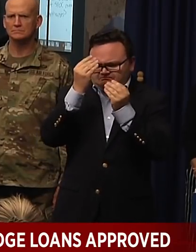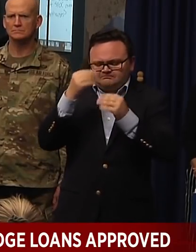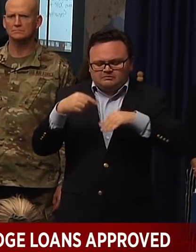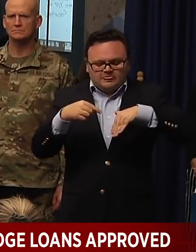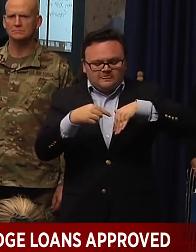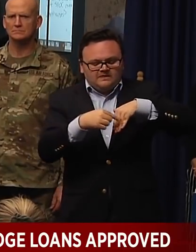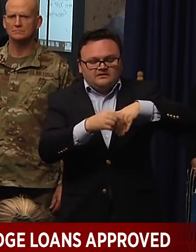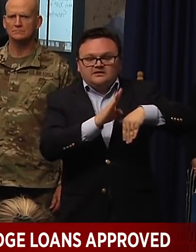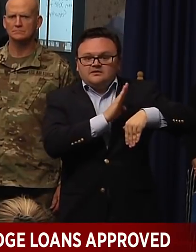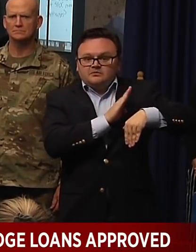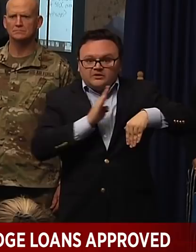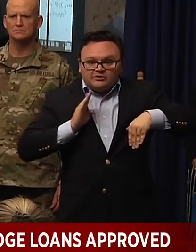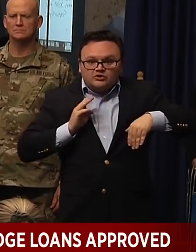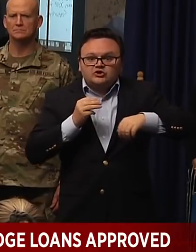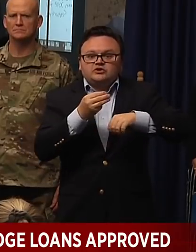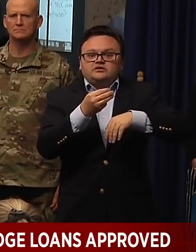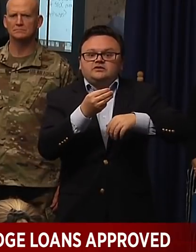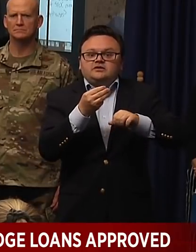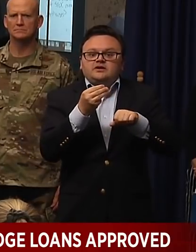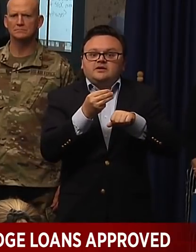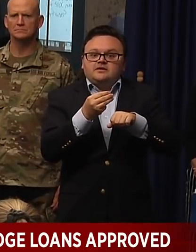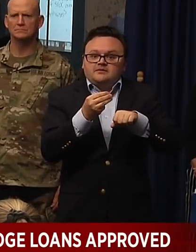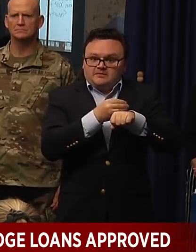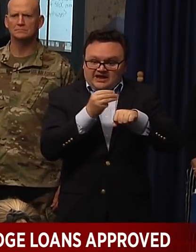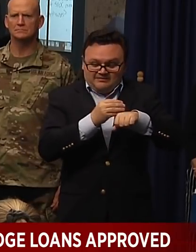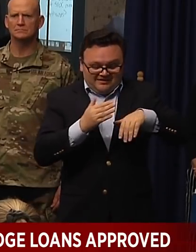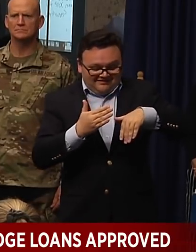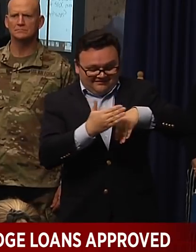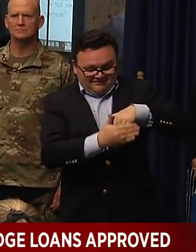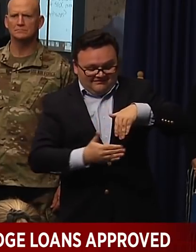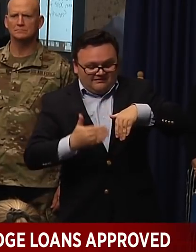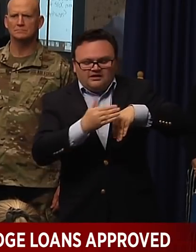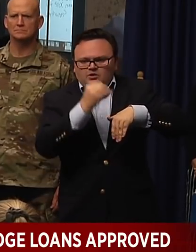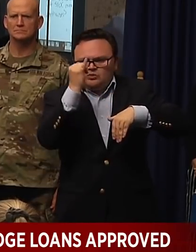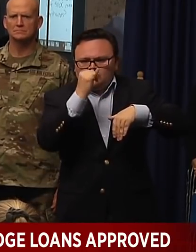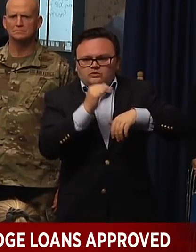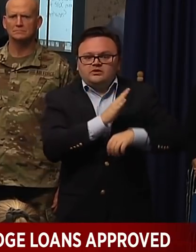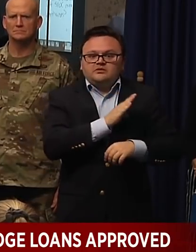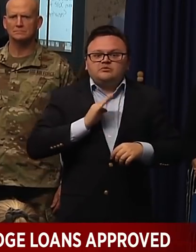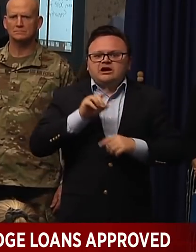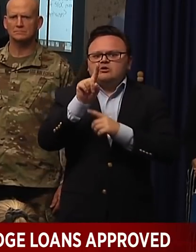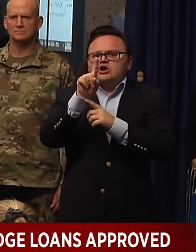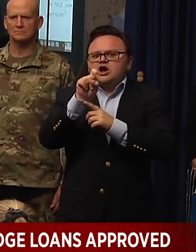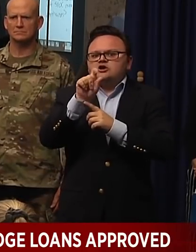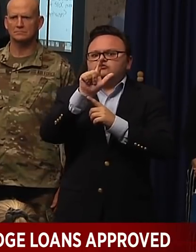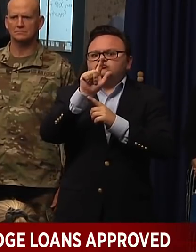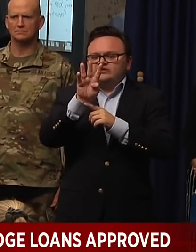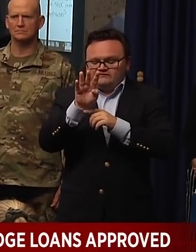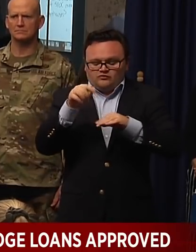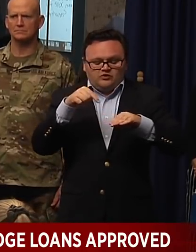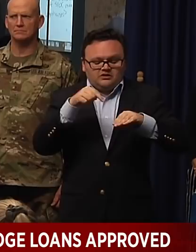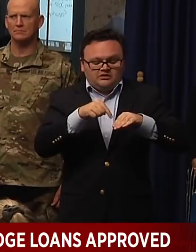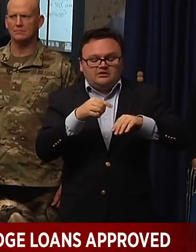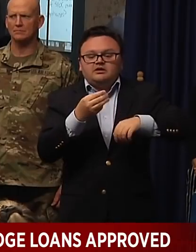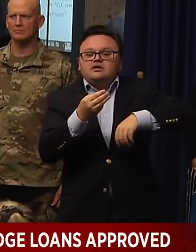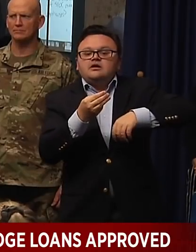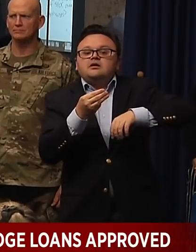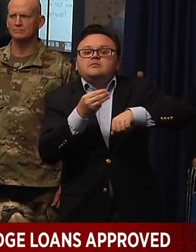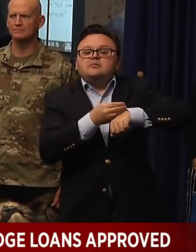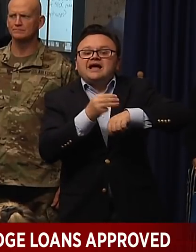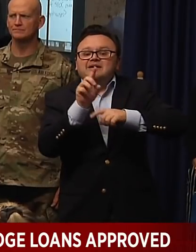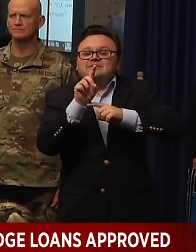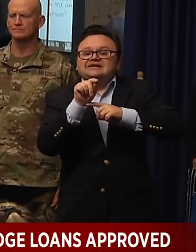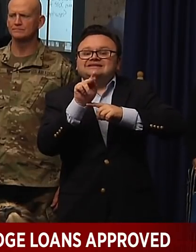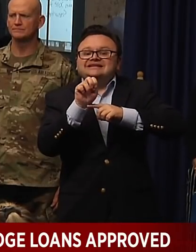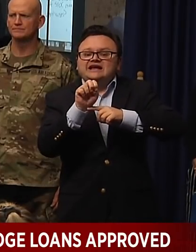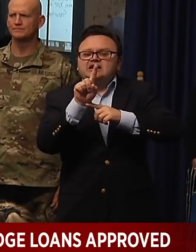continues to be the hot spot. You have 124 total in Broward, 113 total in Miami-Dade. You do have